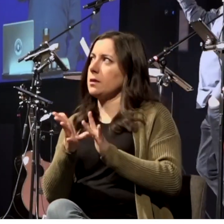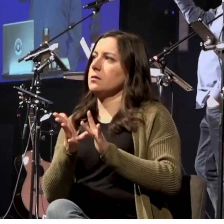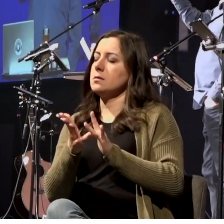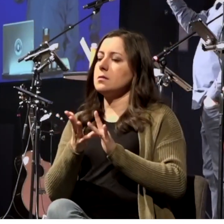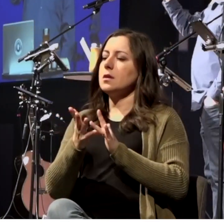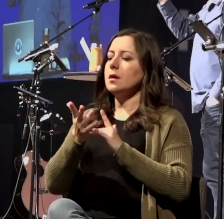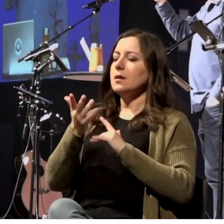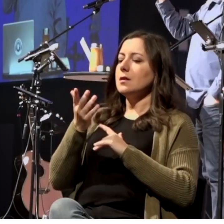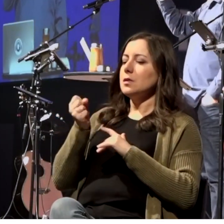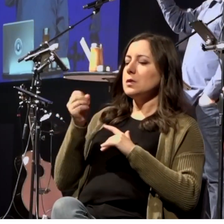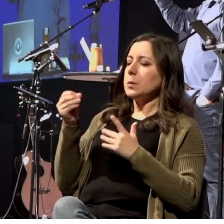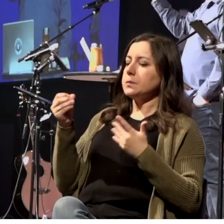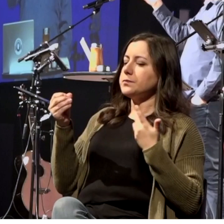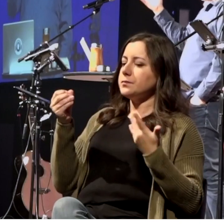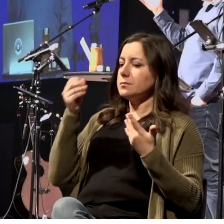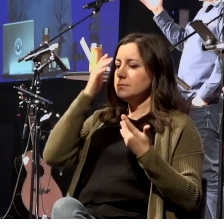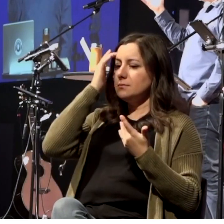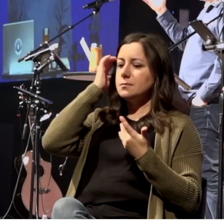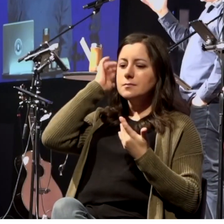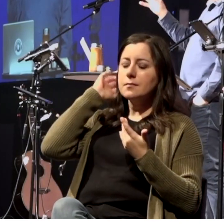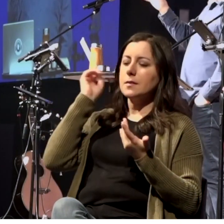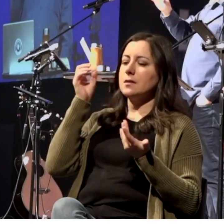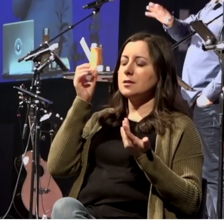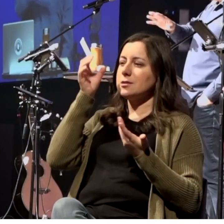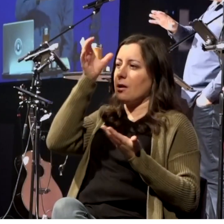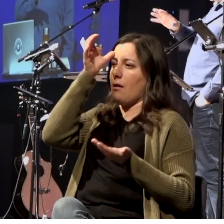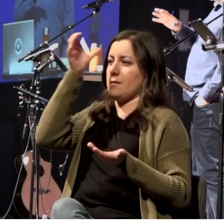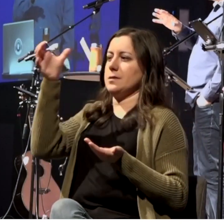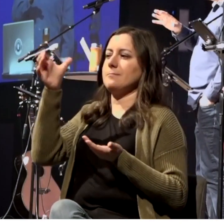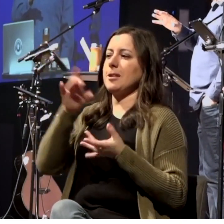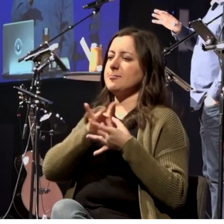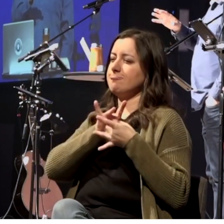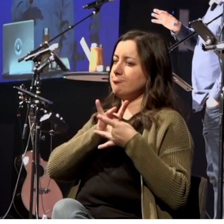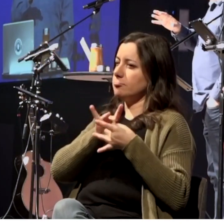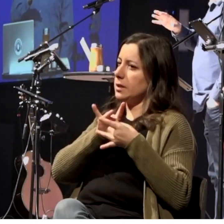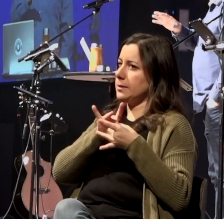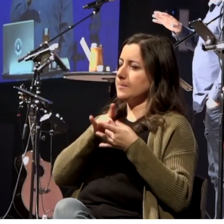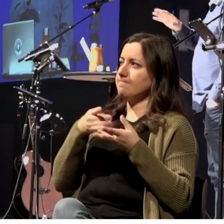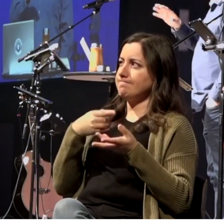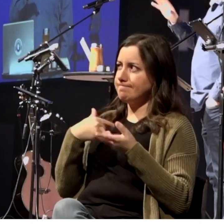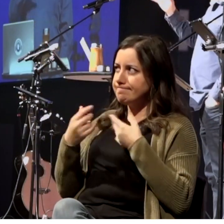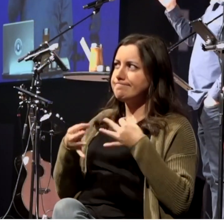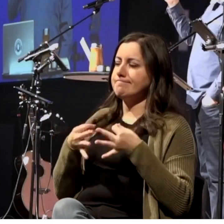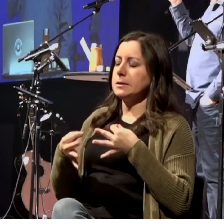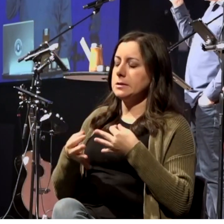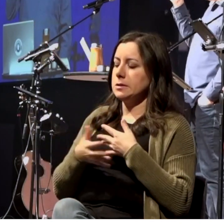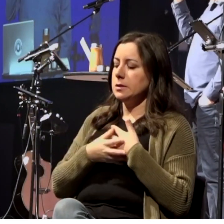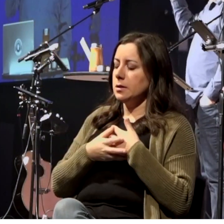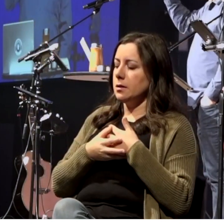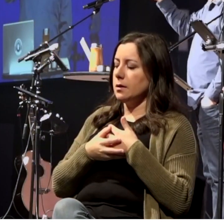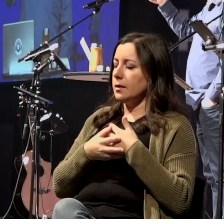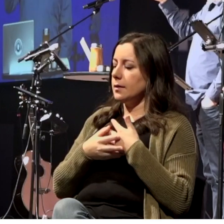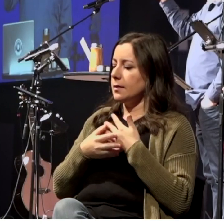concept that goes along with that. And this is accept,